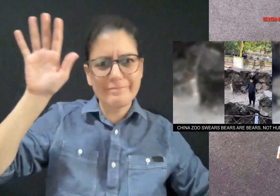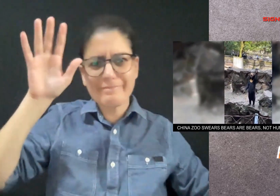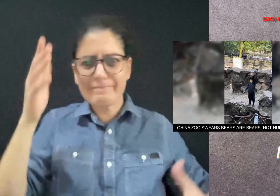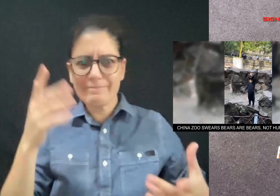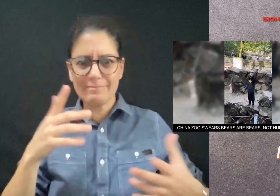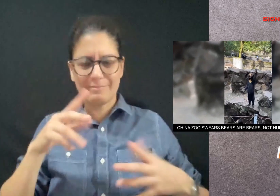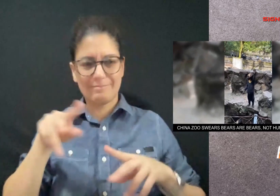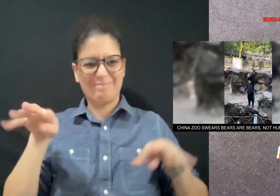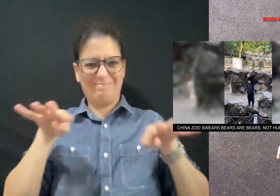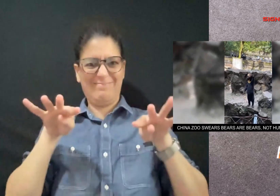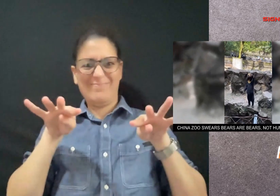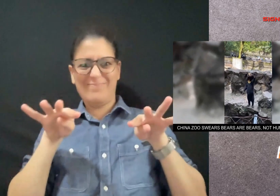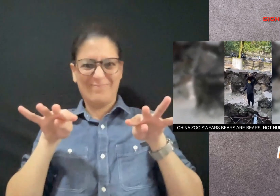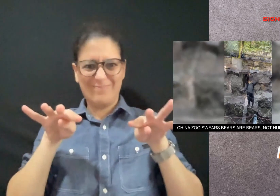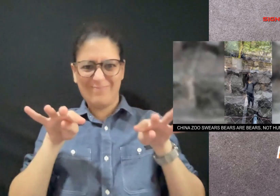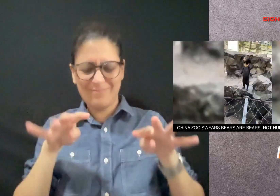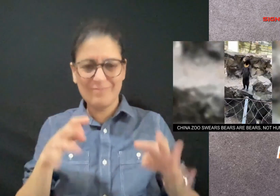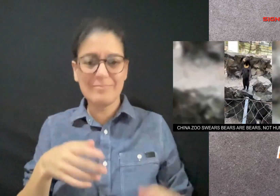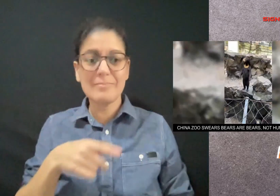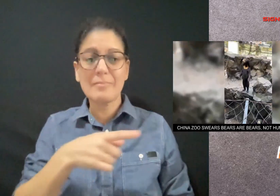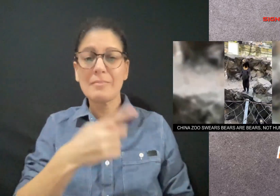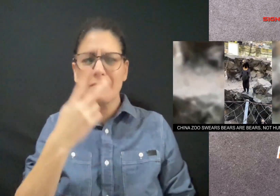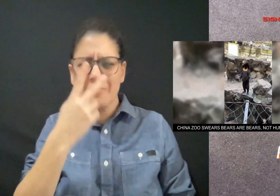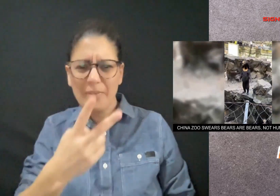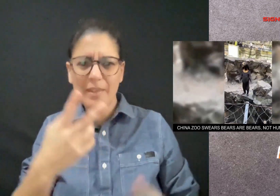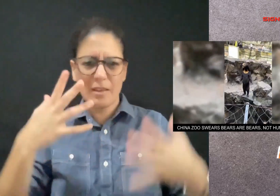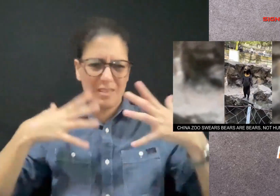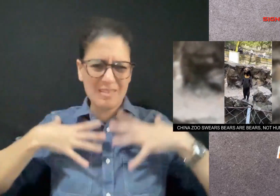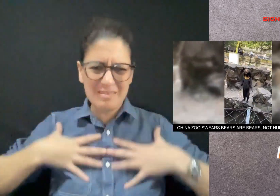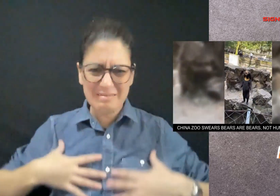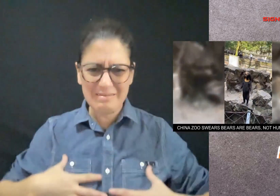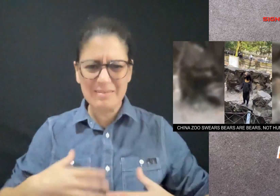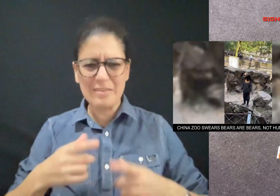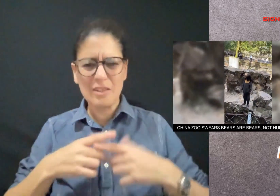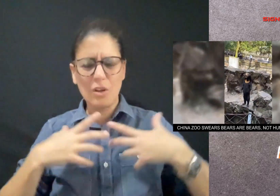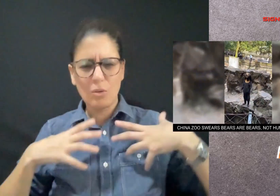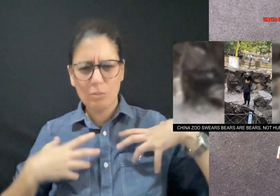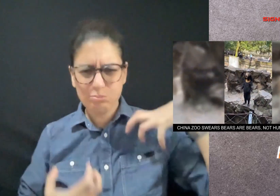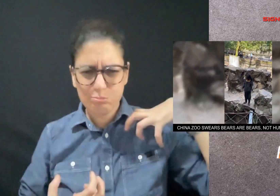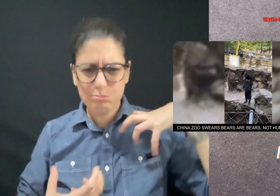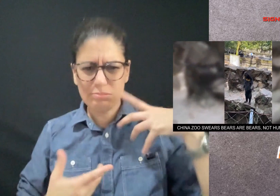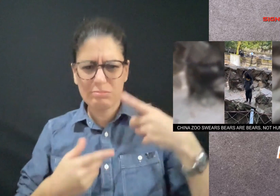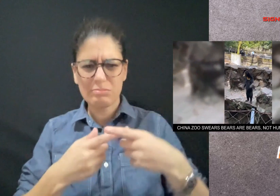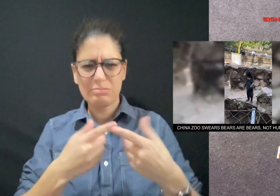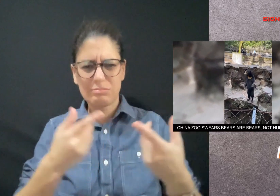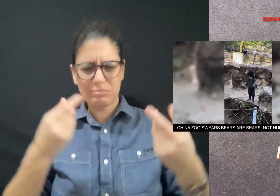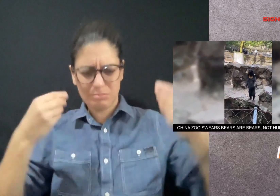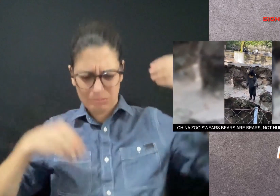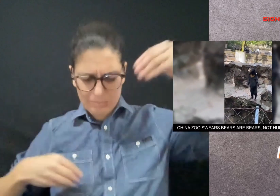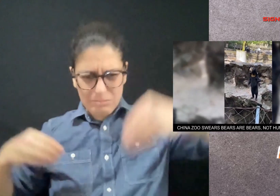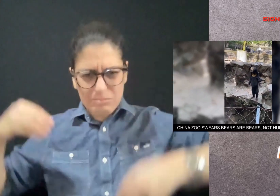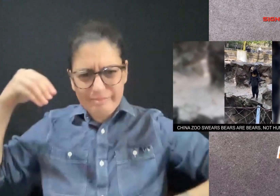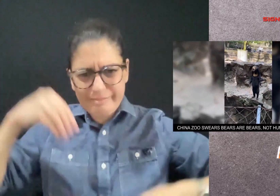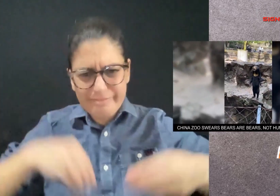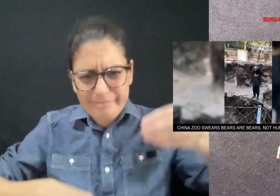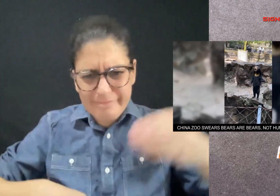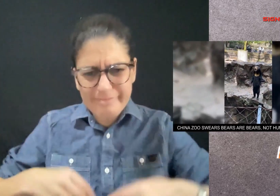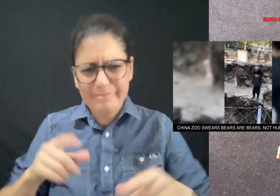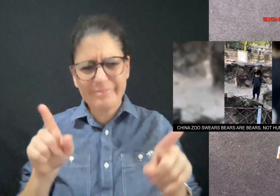and appears to wave at the crowd. The fur appears loose and wrinkled in places almost